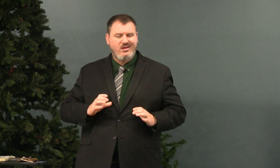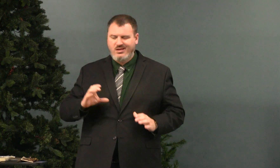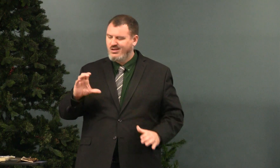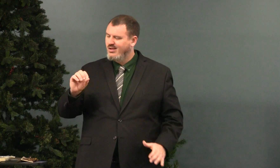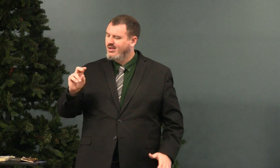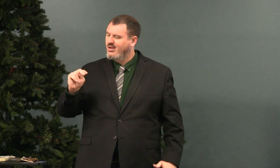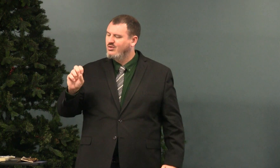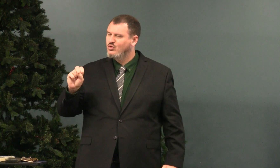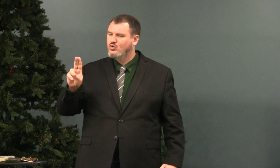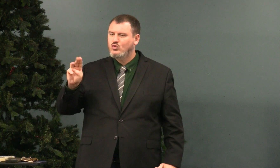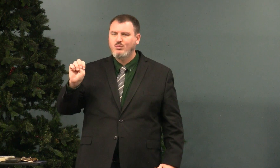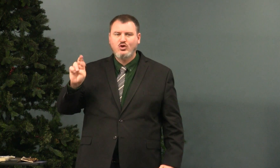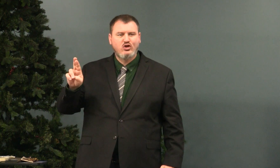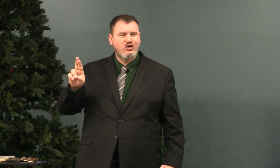and become a consumer